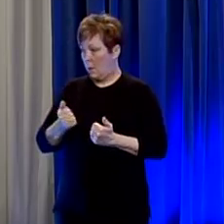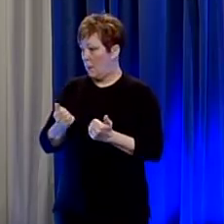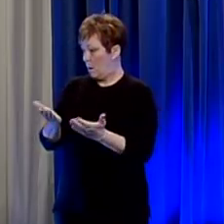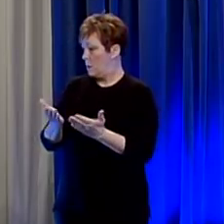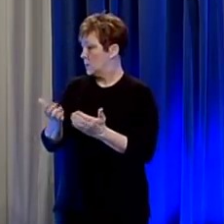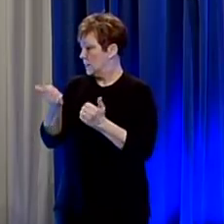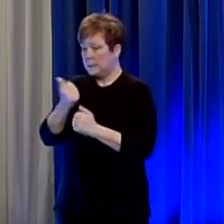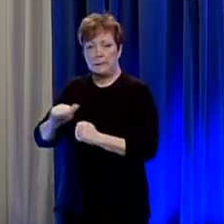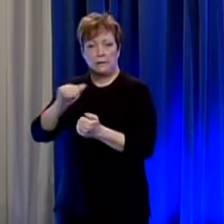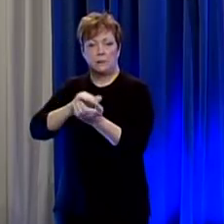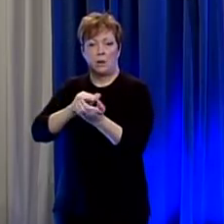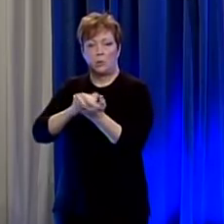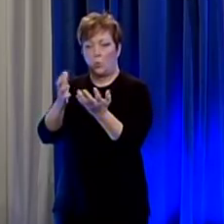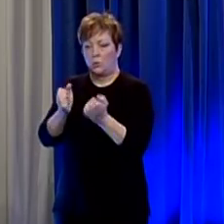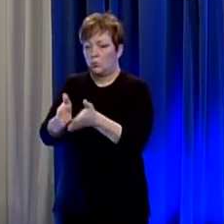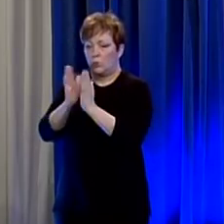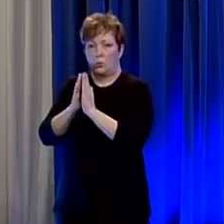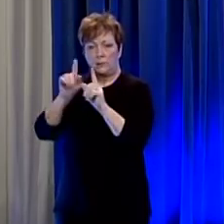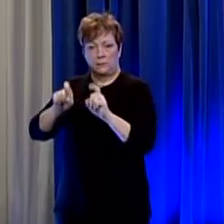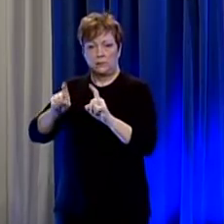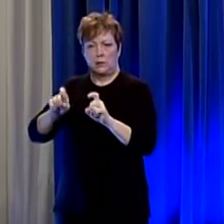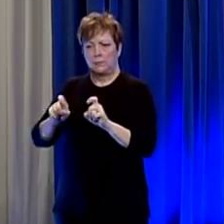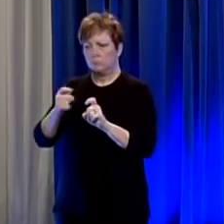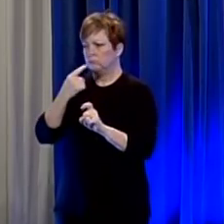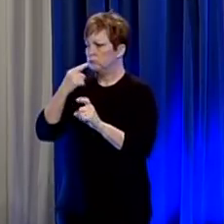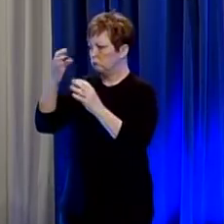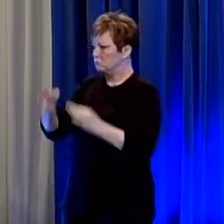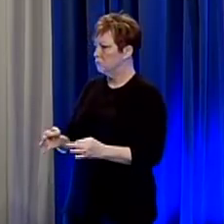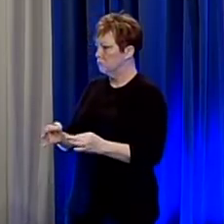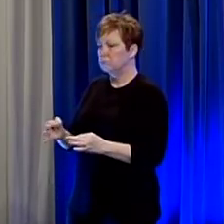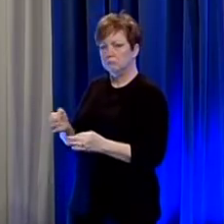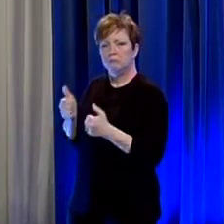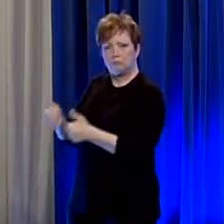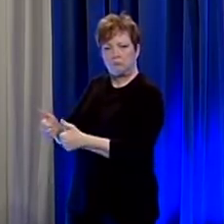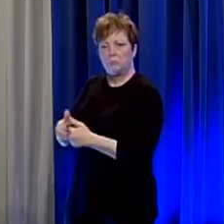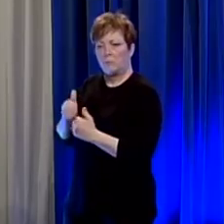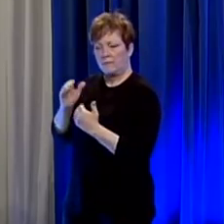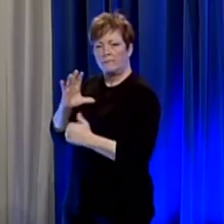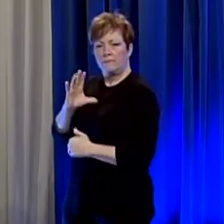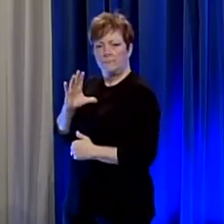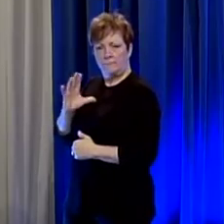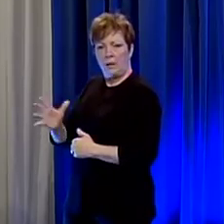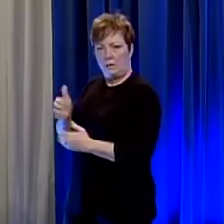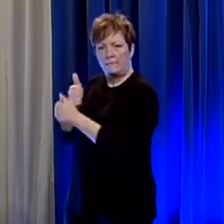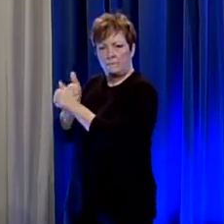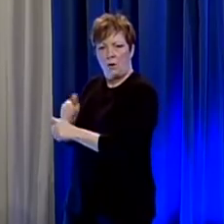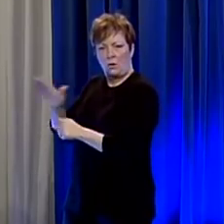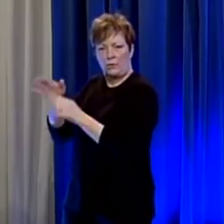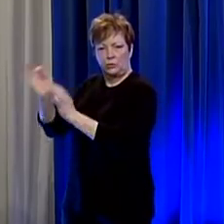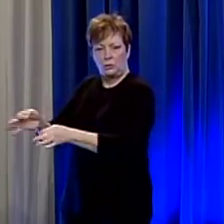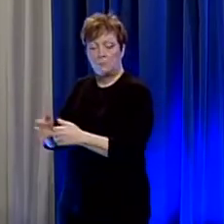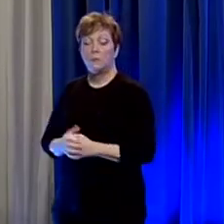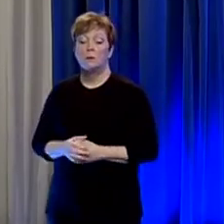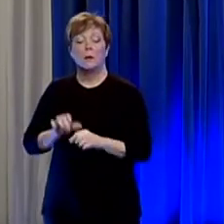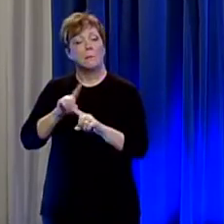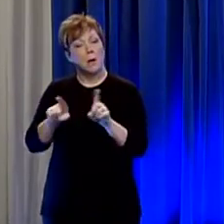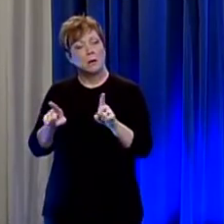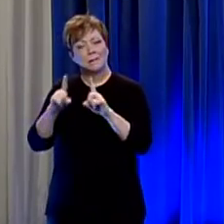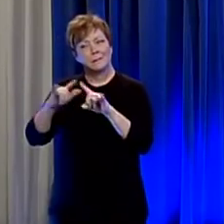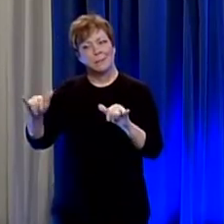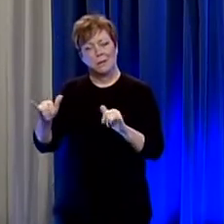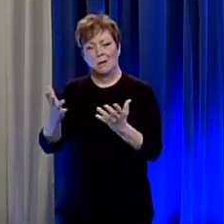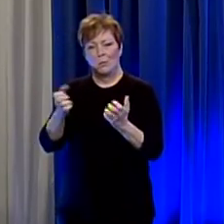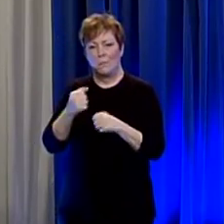provider who wanted to request it for any patient we still believe in trusting the provider's judgment and yet we want to